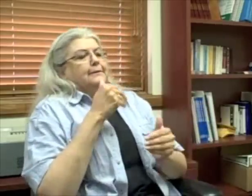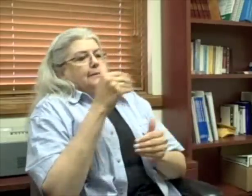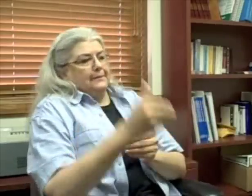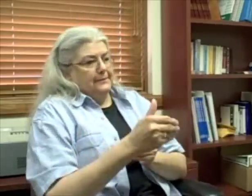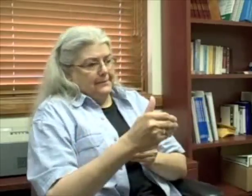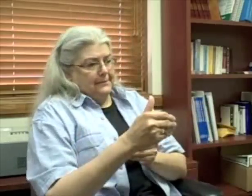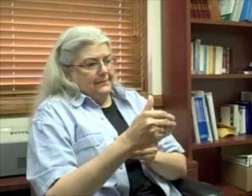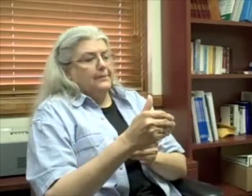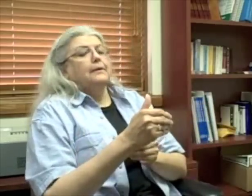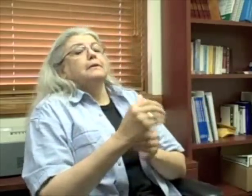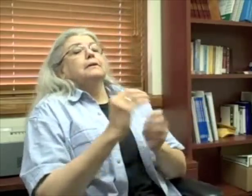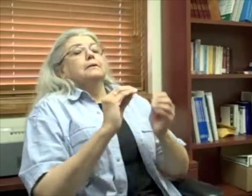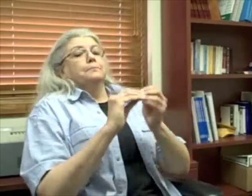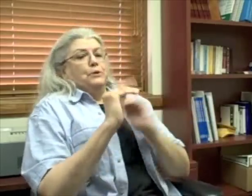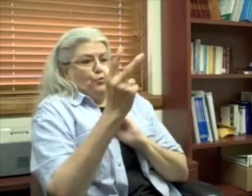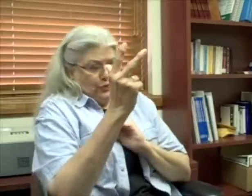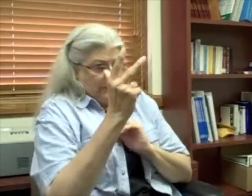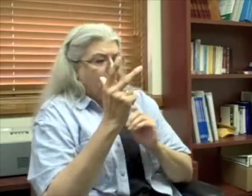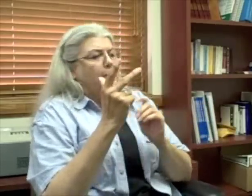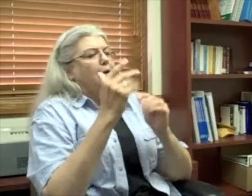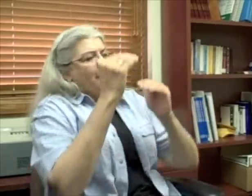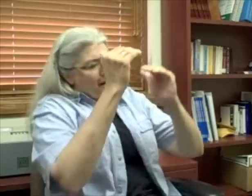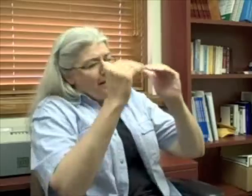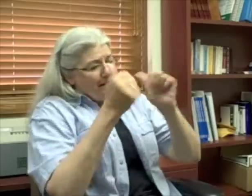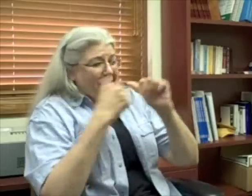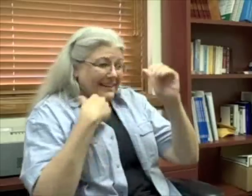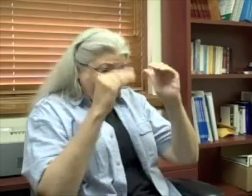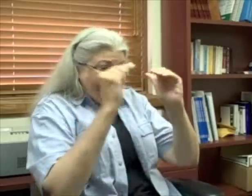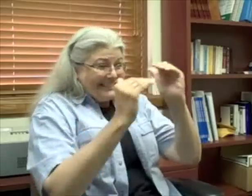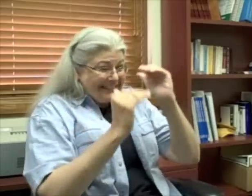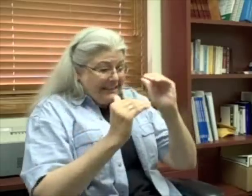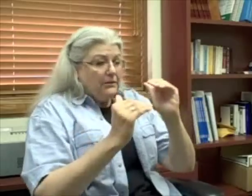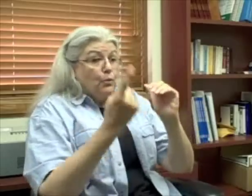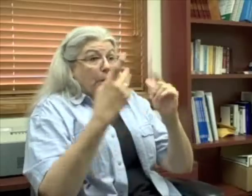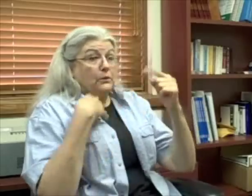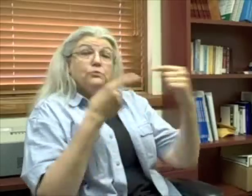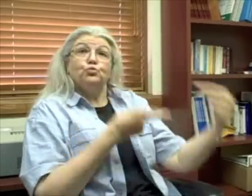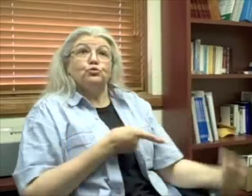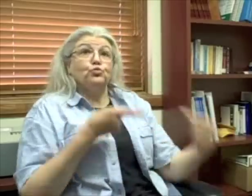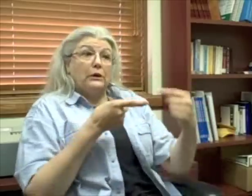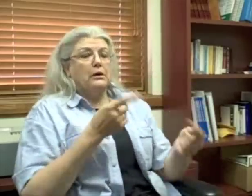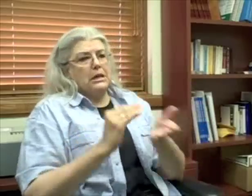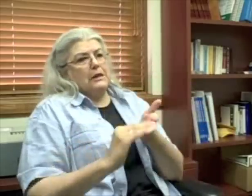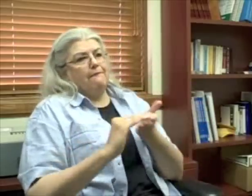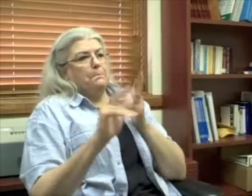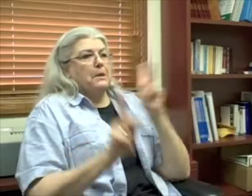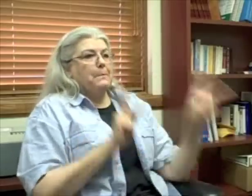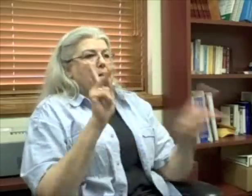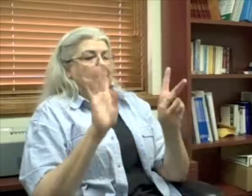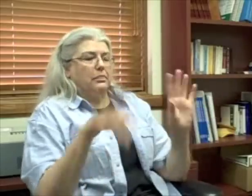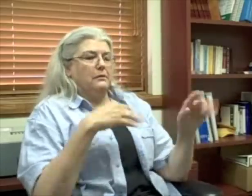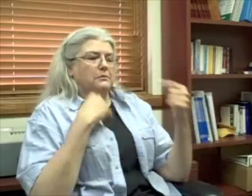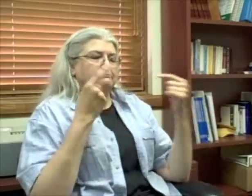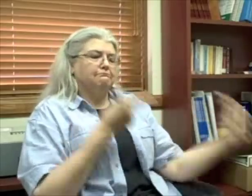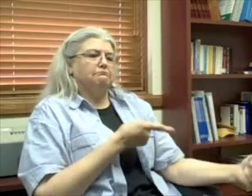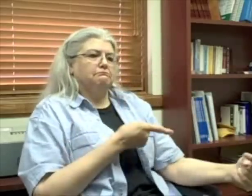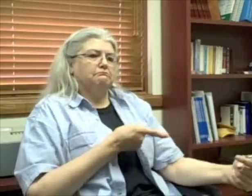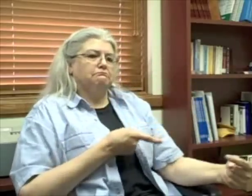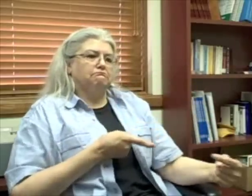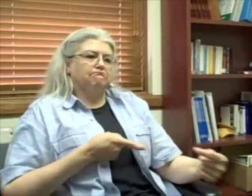three, and on and on and on. And the step that I struggled with the most was forgiveness. So